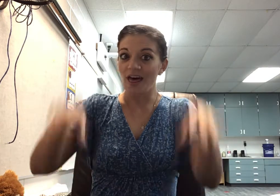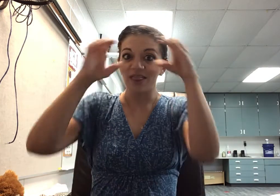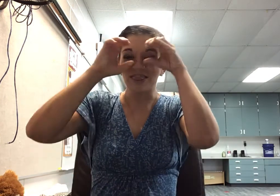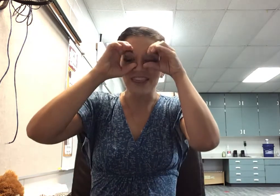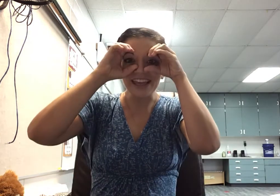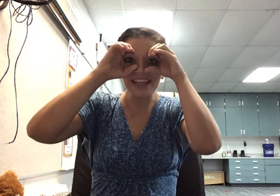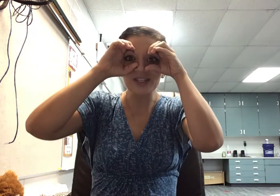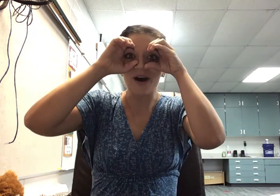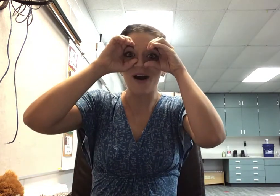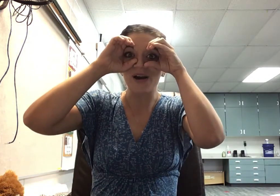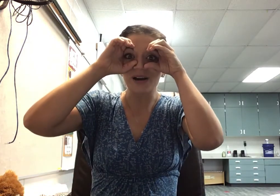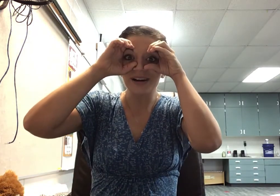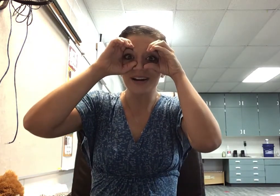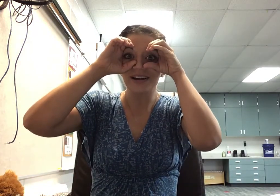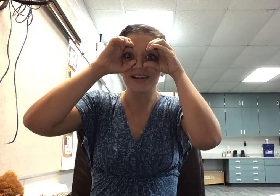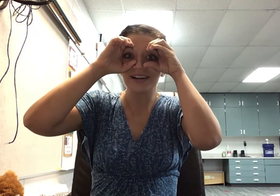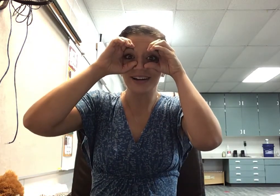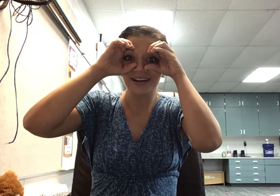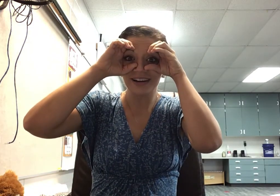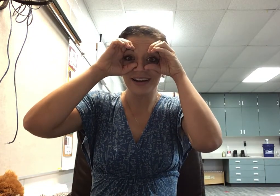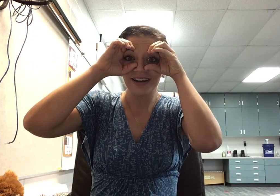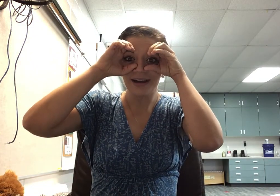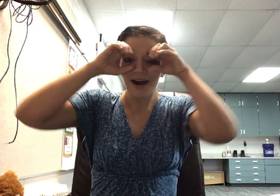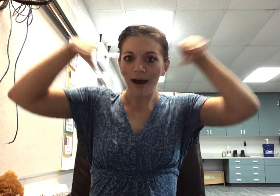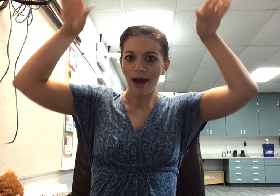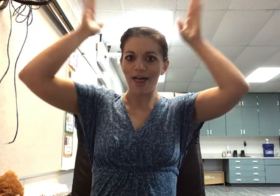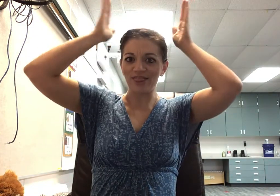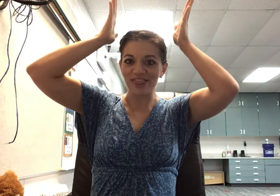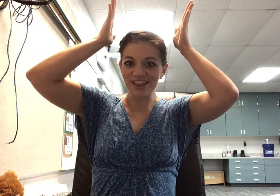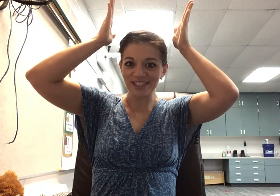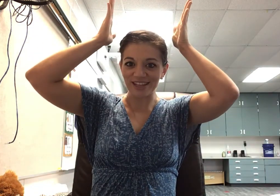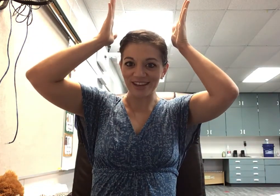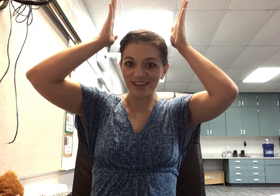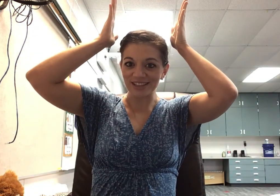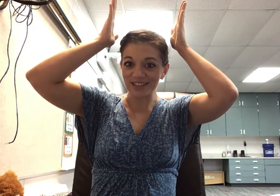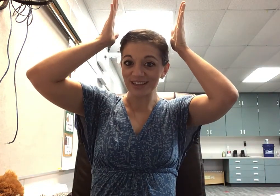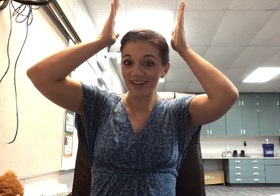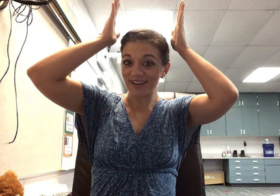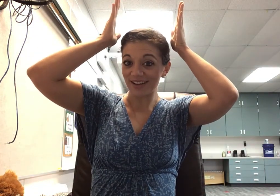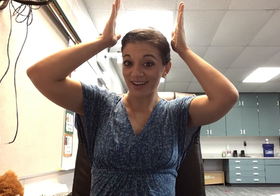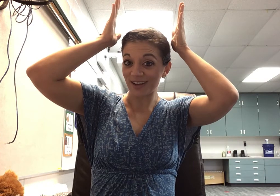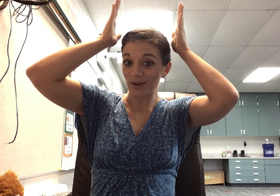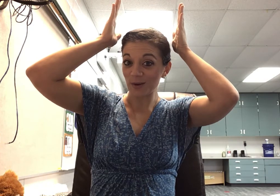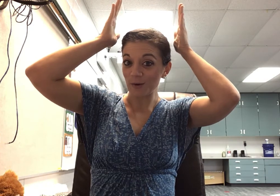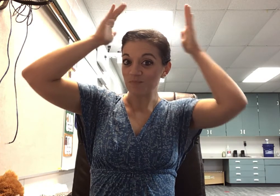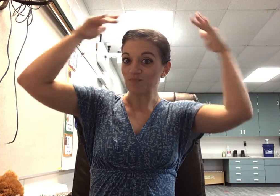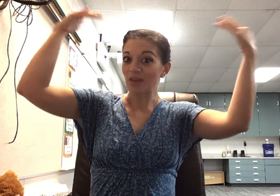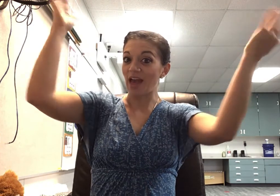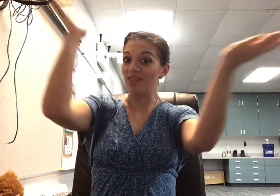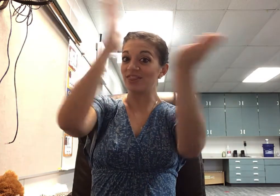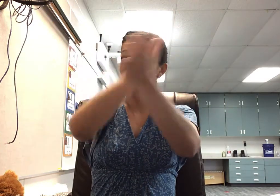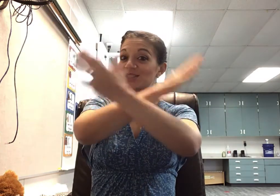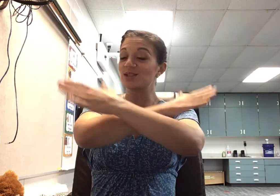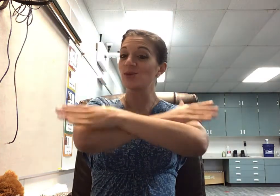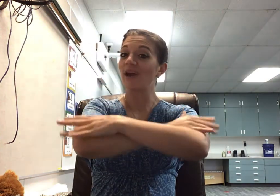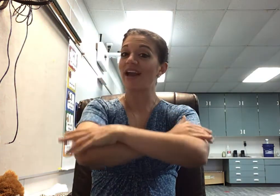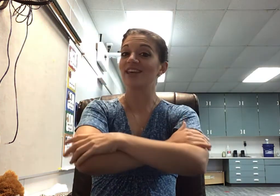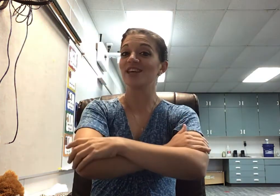these are and this is and this is the way he